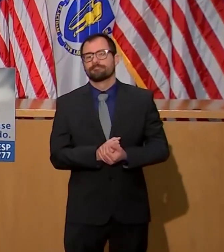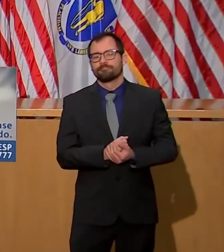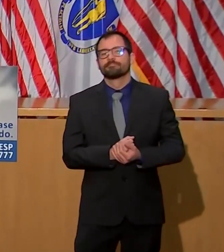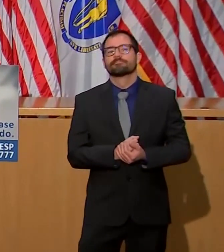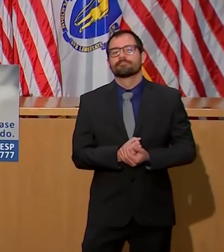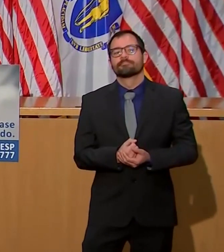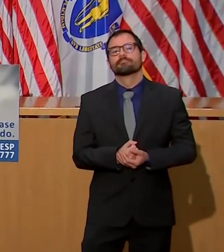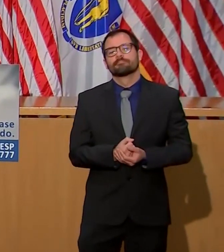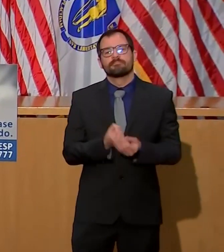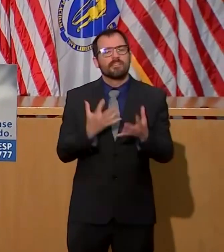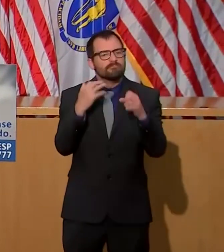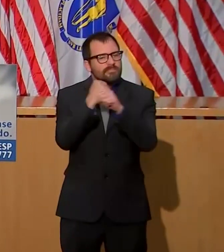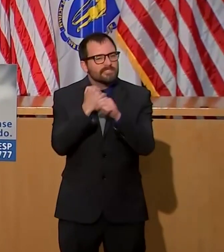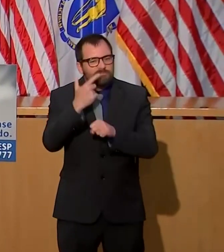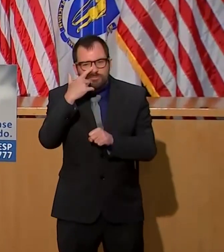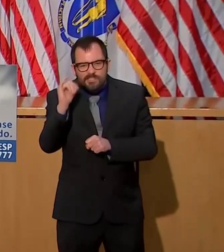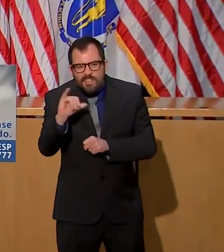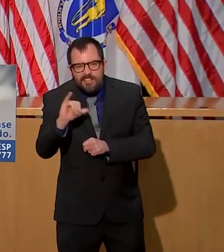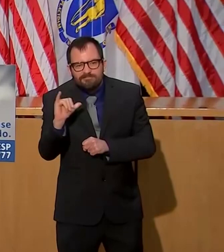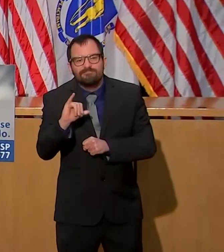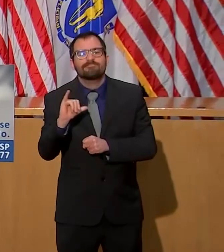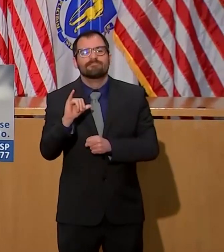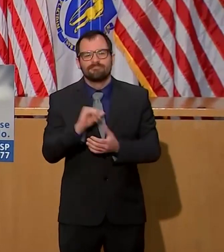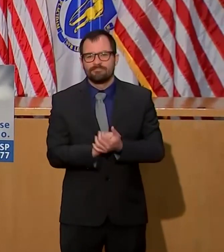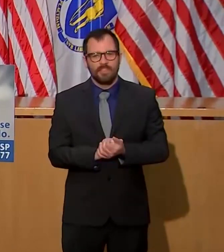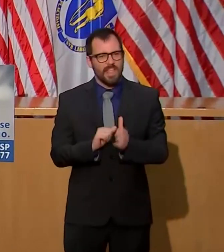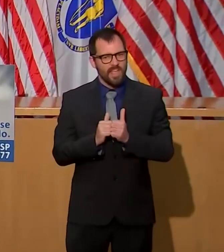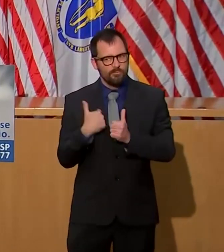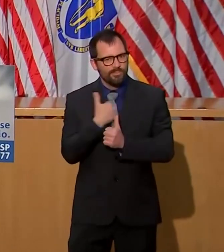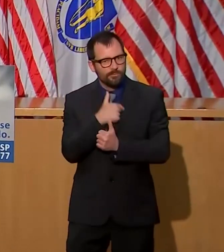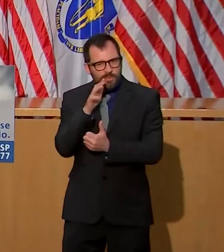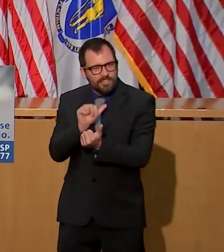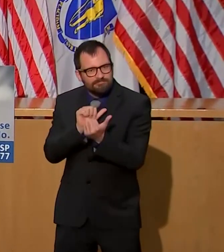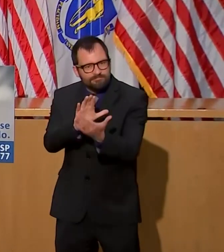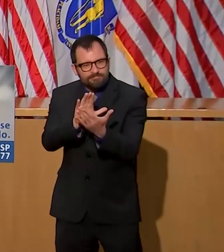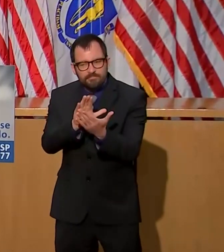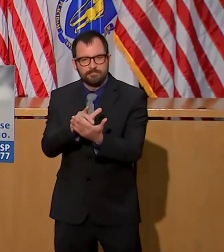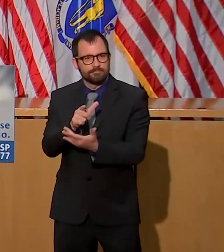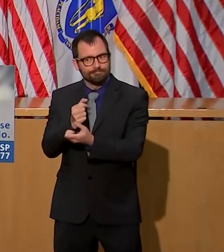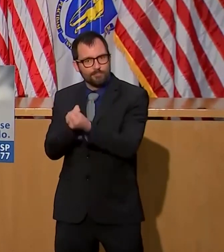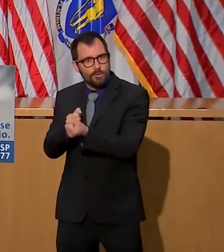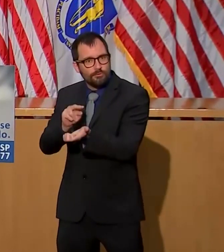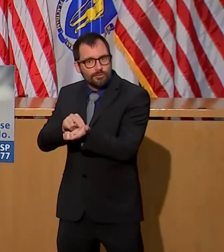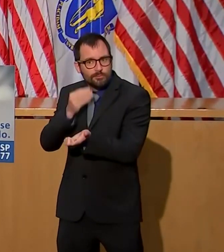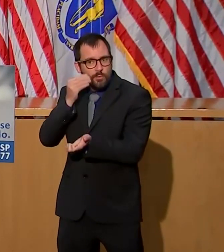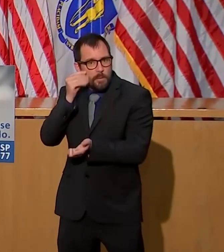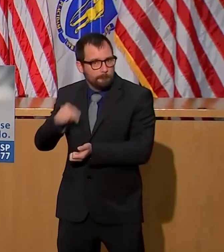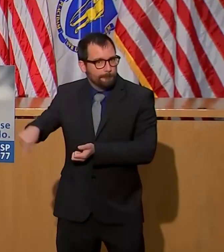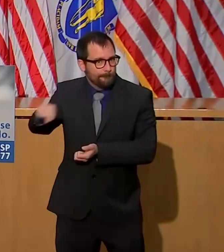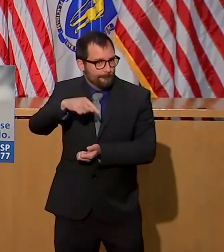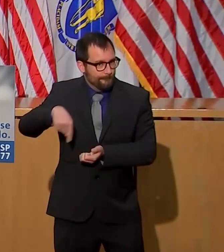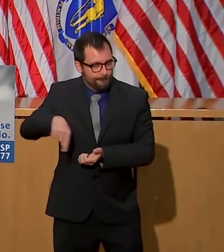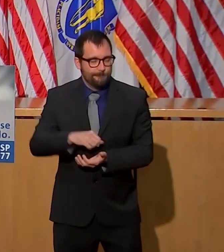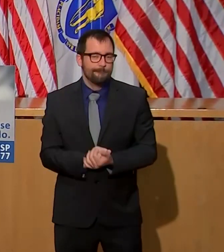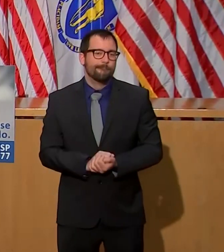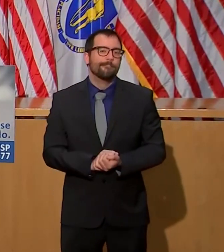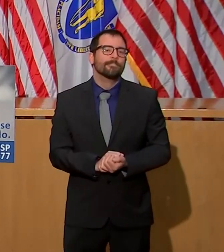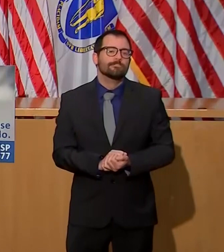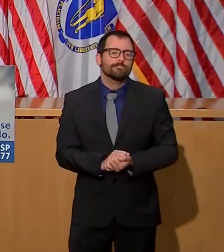to assist nursing homes across the Commonwealth. With respect to testing, Sunday's report recorded 9